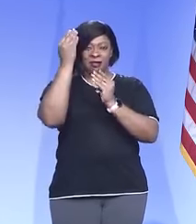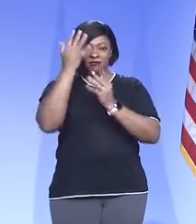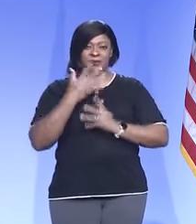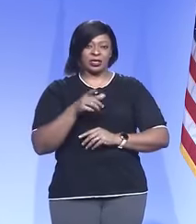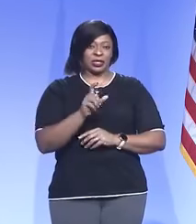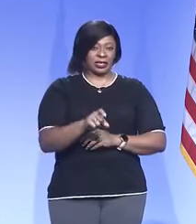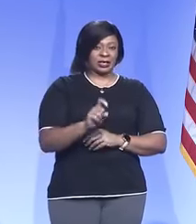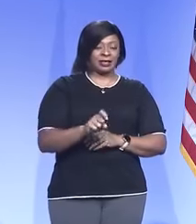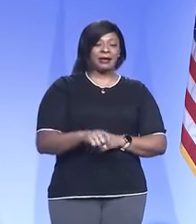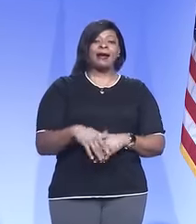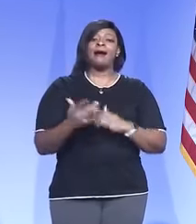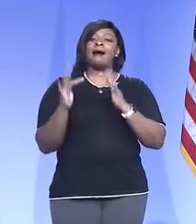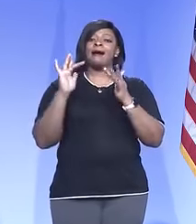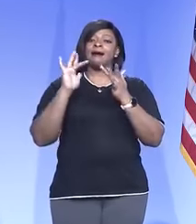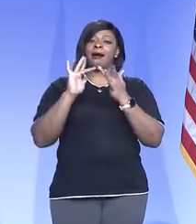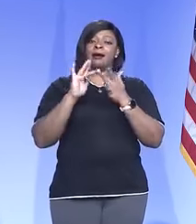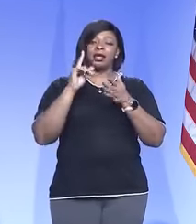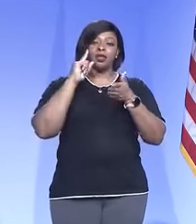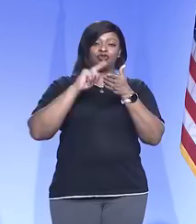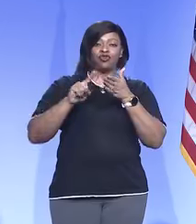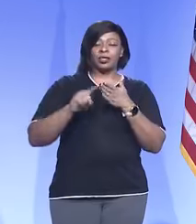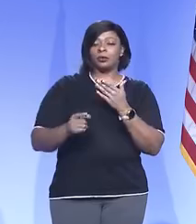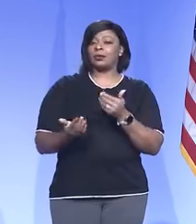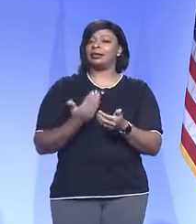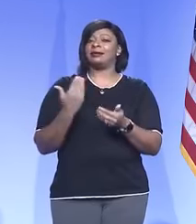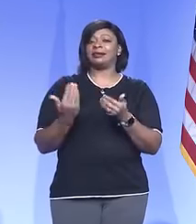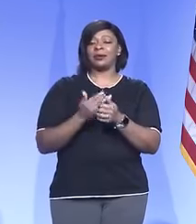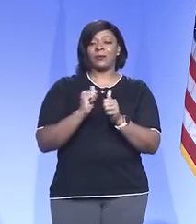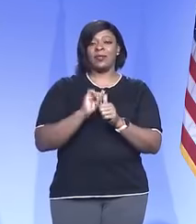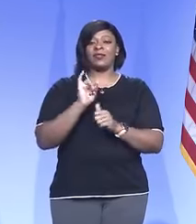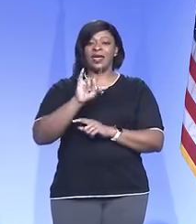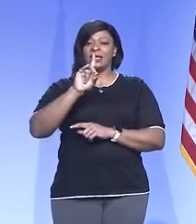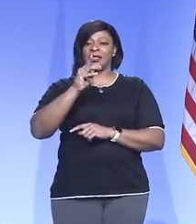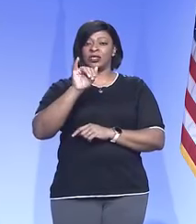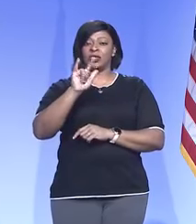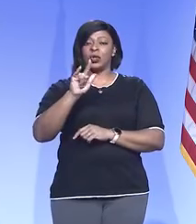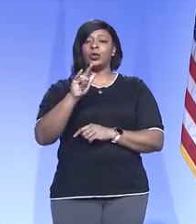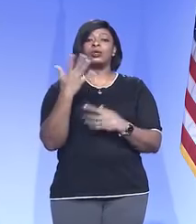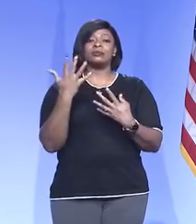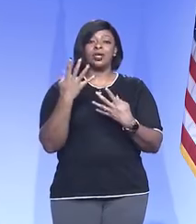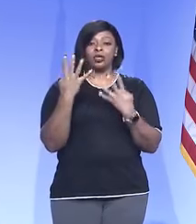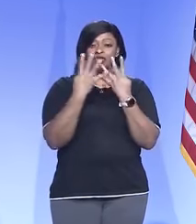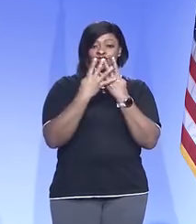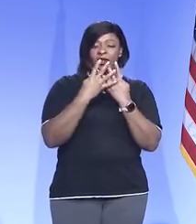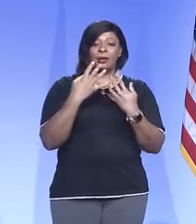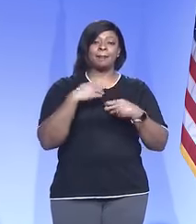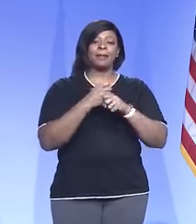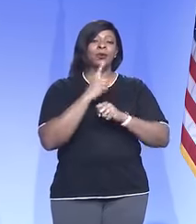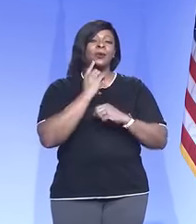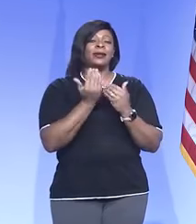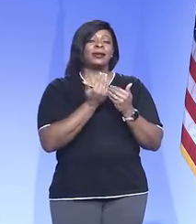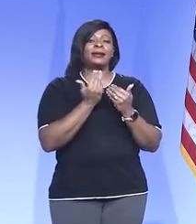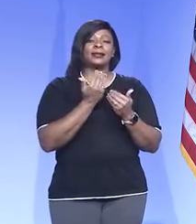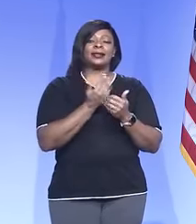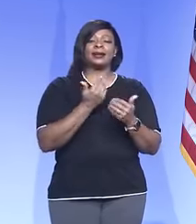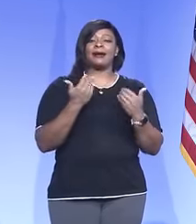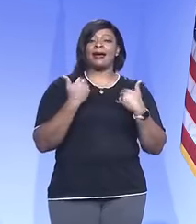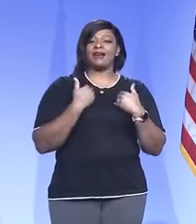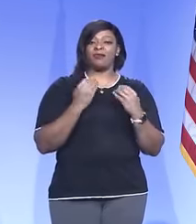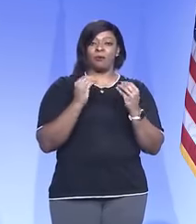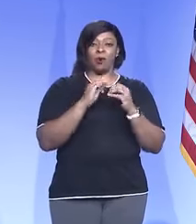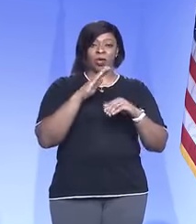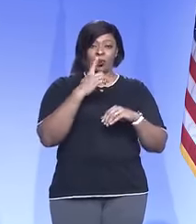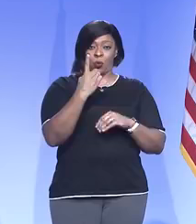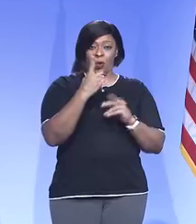Contact tracing is also a lot easier with the digital screening because it makes it easier to have in one